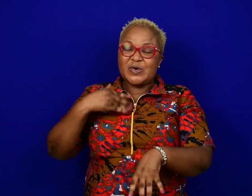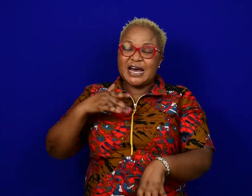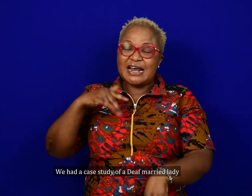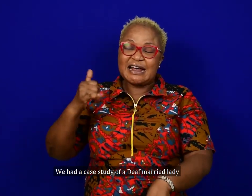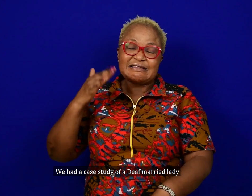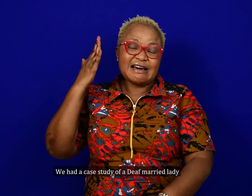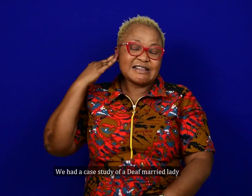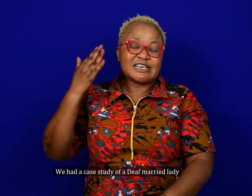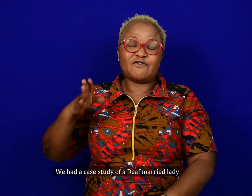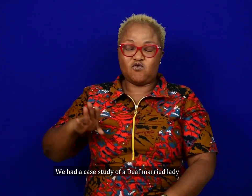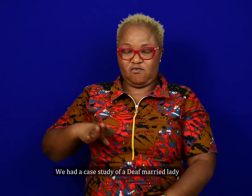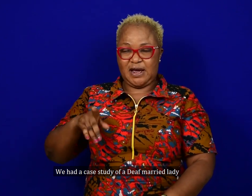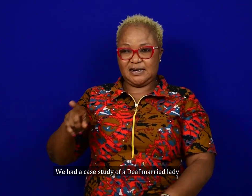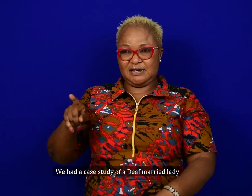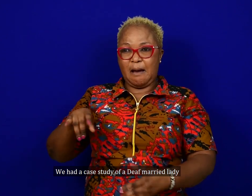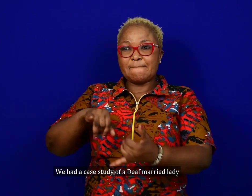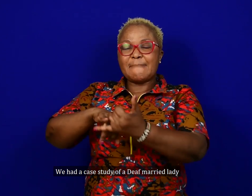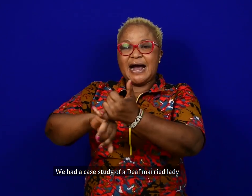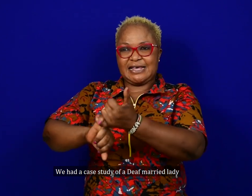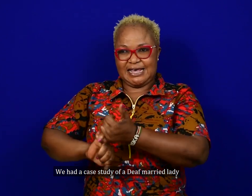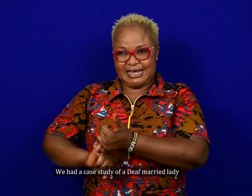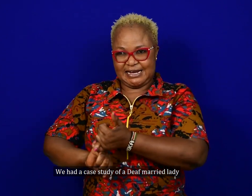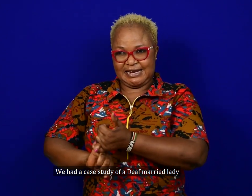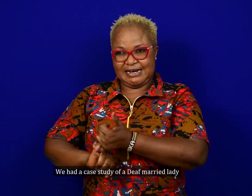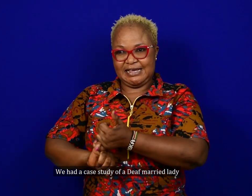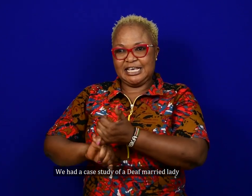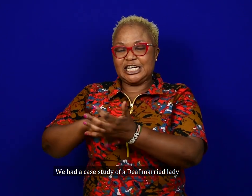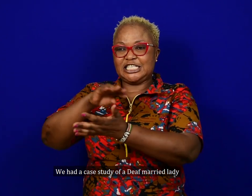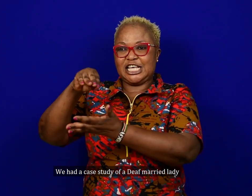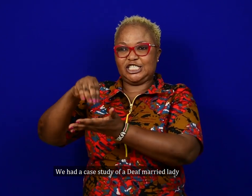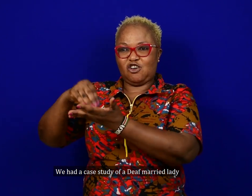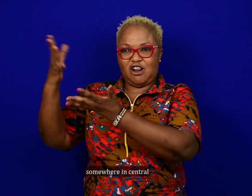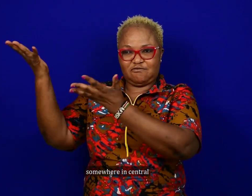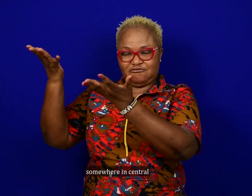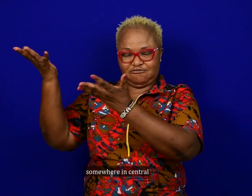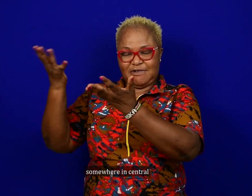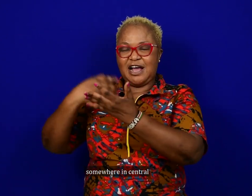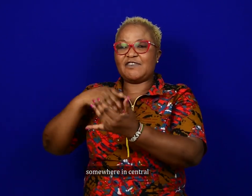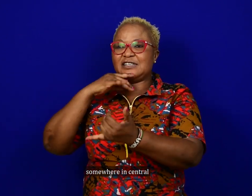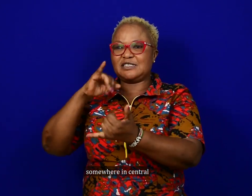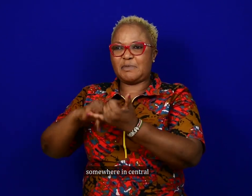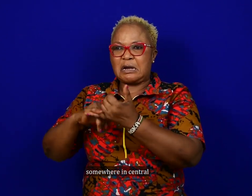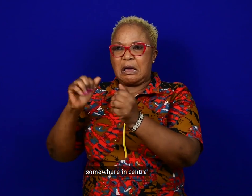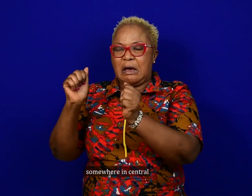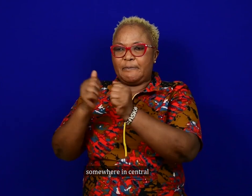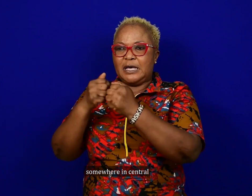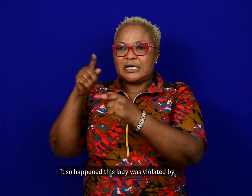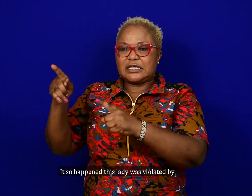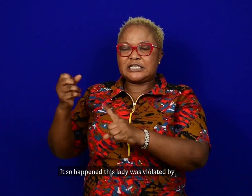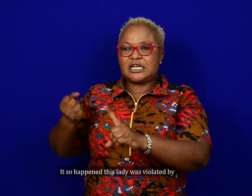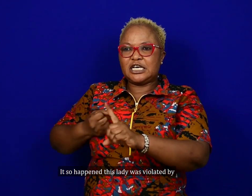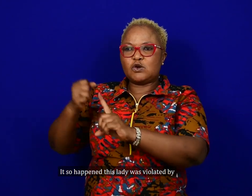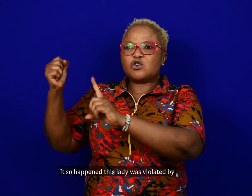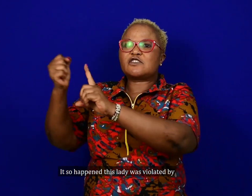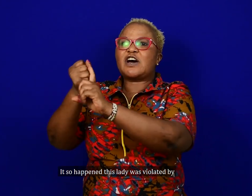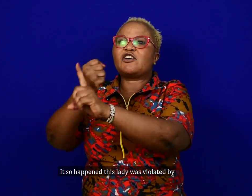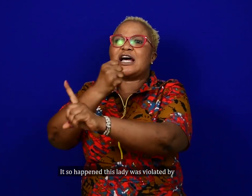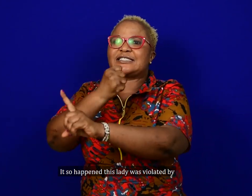We had a case study of a deaf married lady, somewhere in Central. It so happened that this lady was